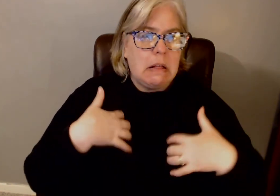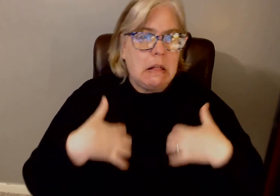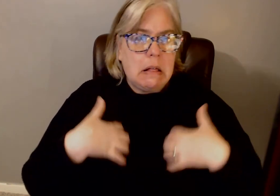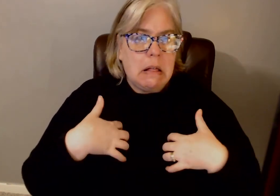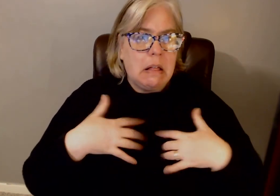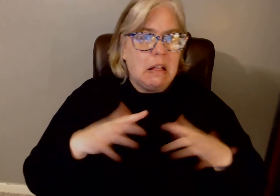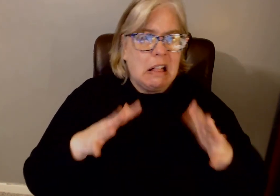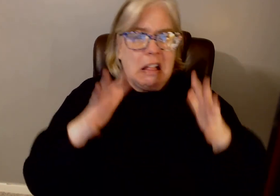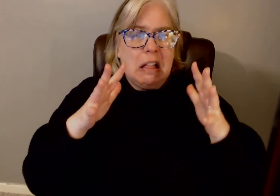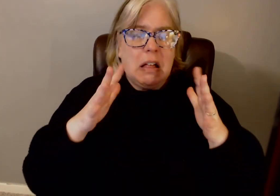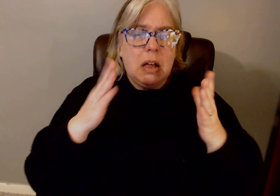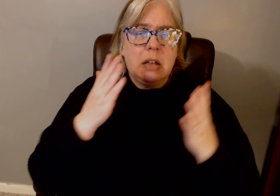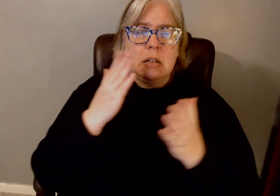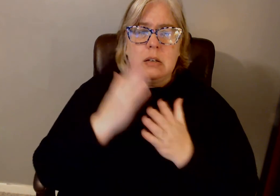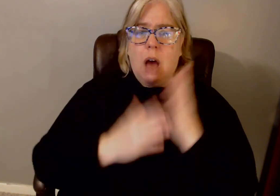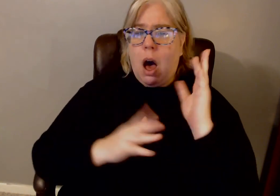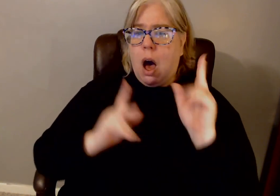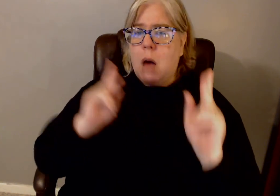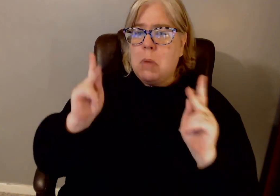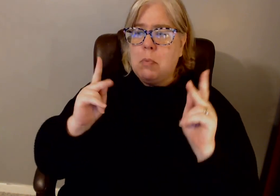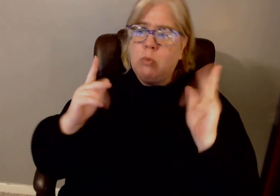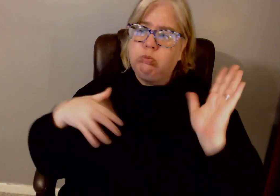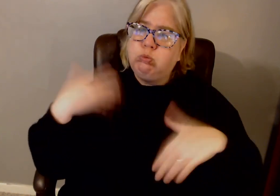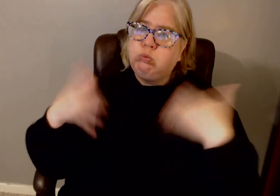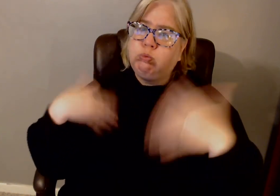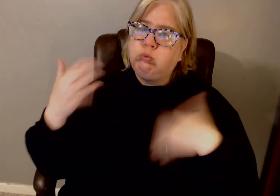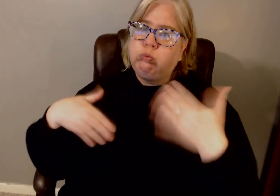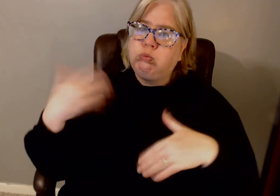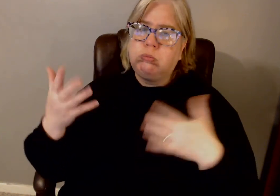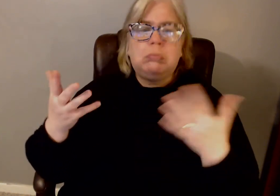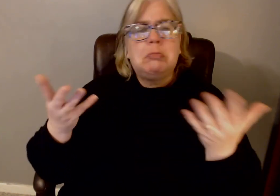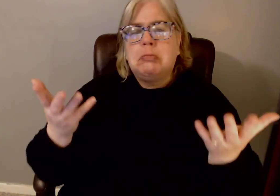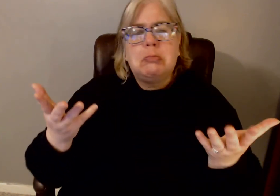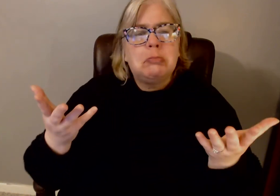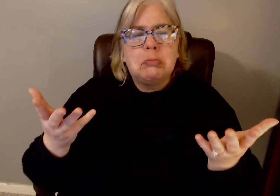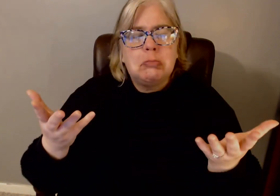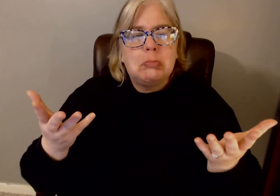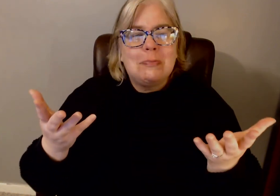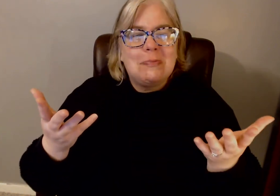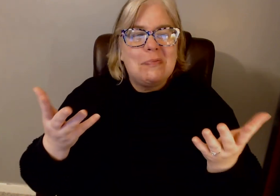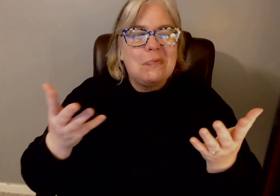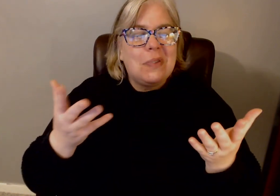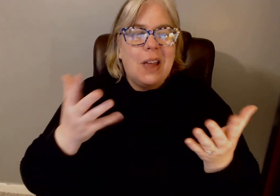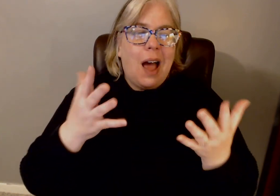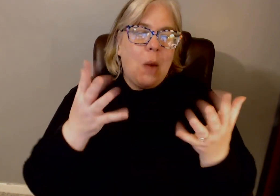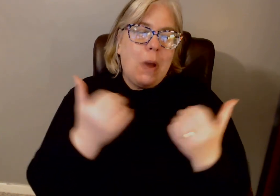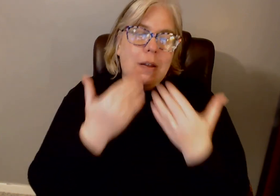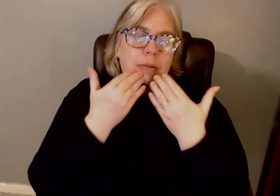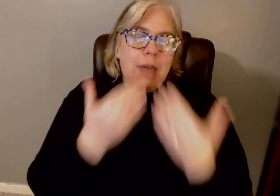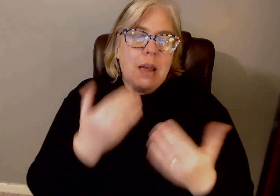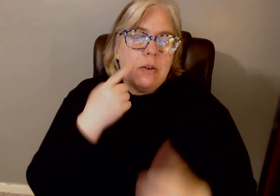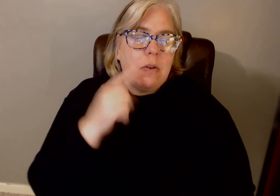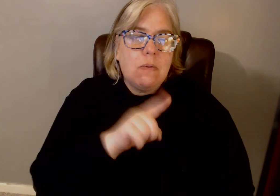So, I want to thank you